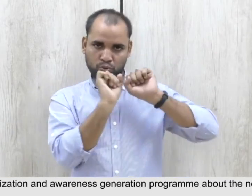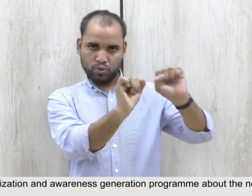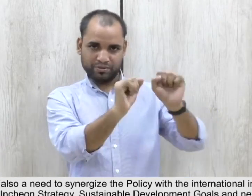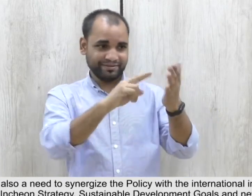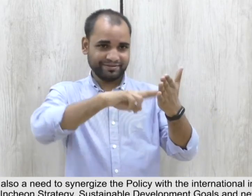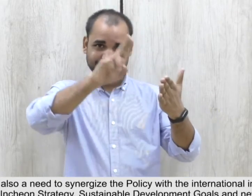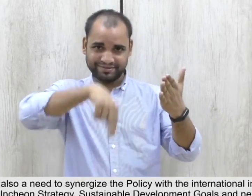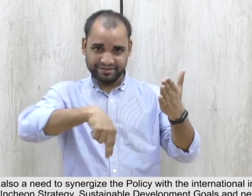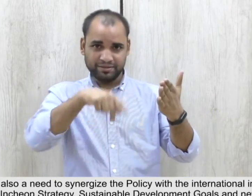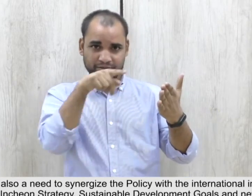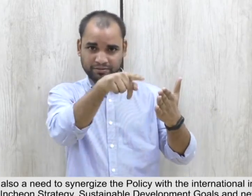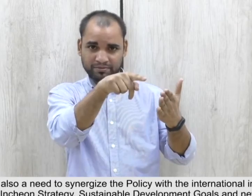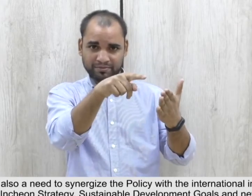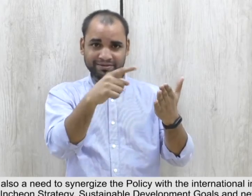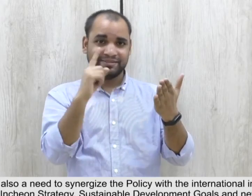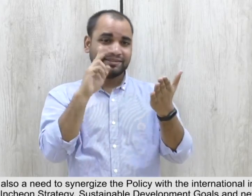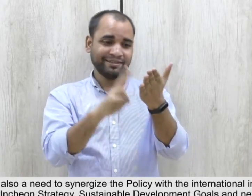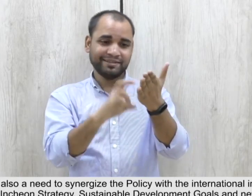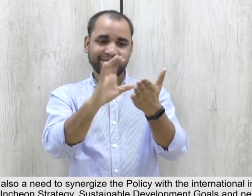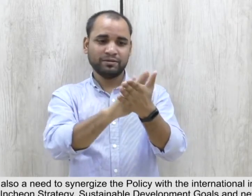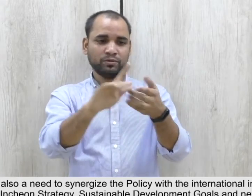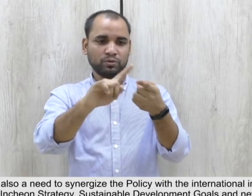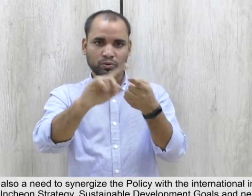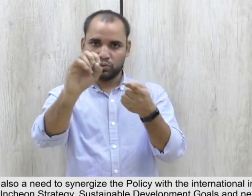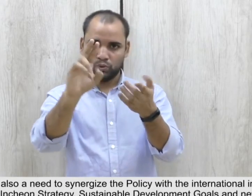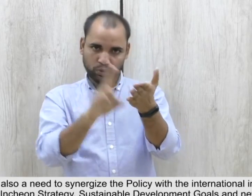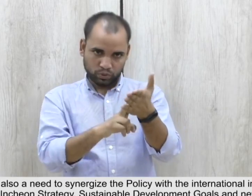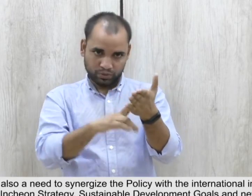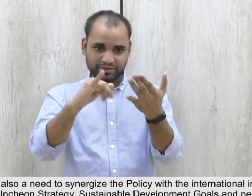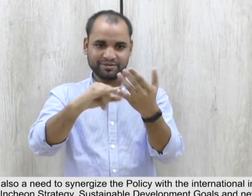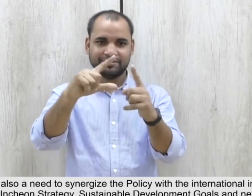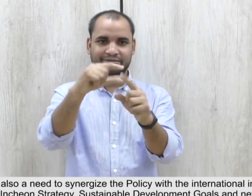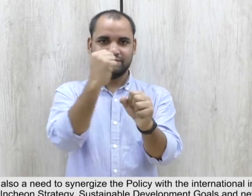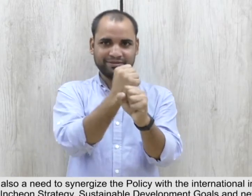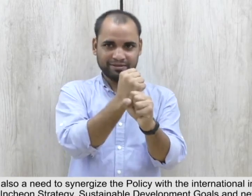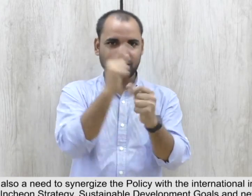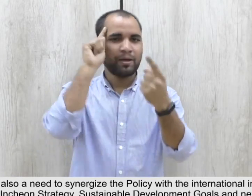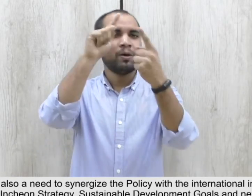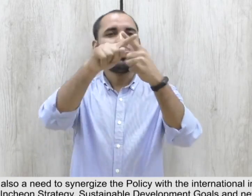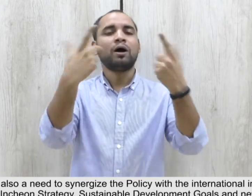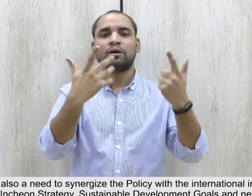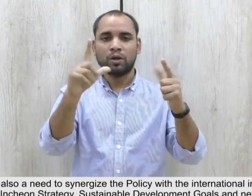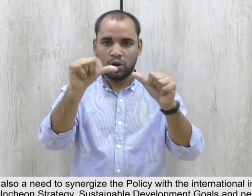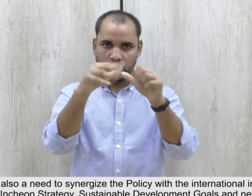1.18. There is also a need to synergize the policy with the international instruments, namely UNCRPD,